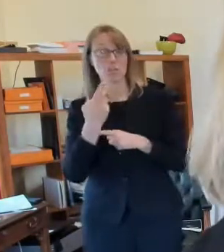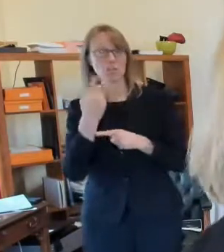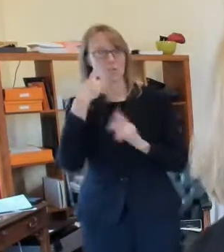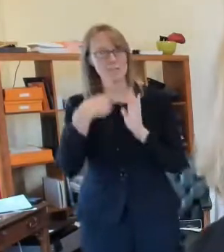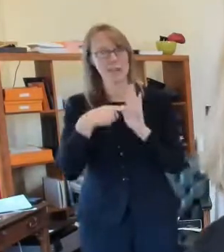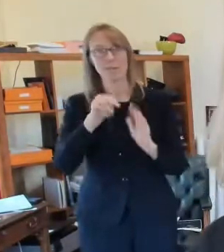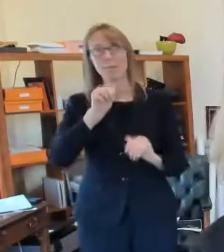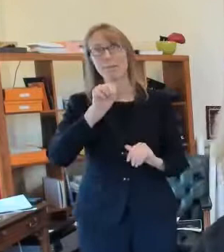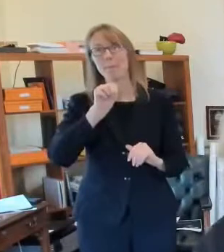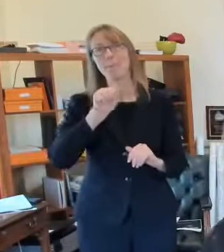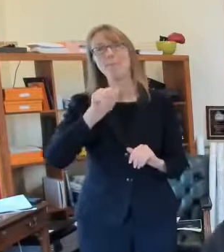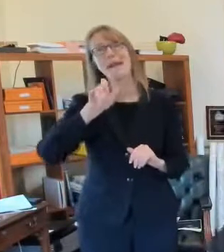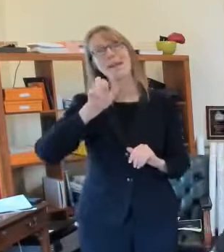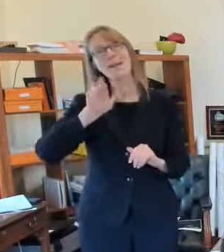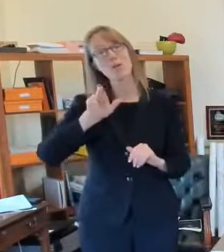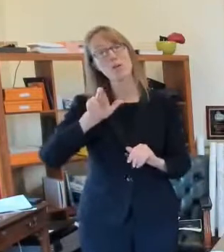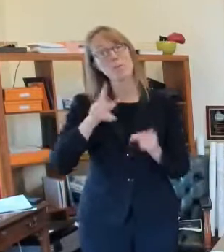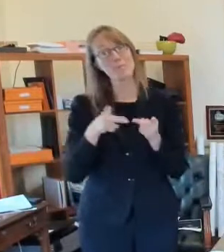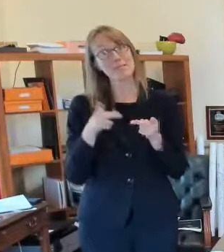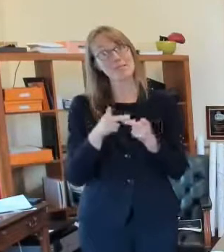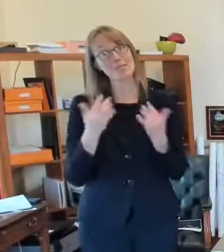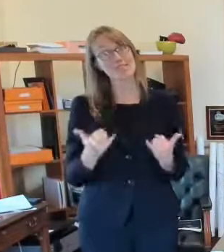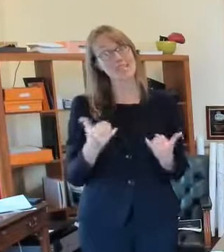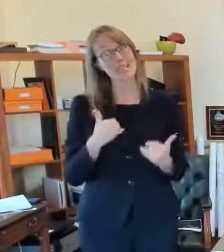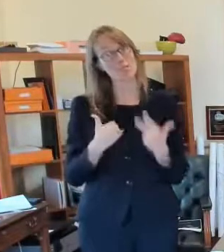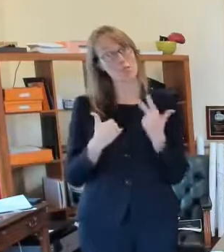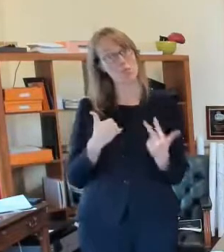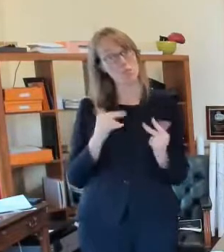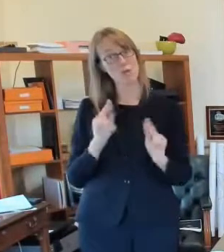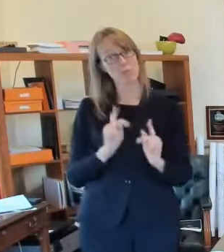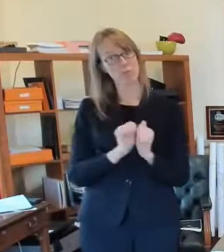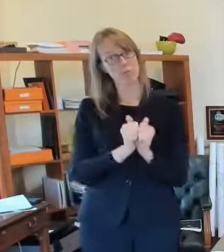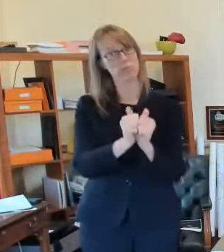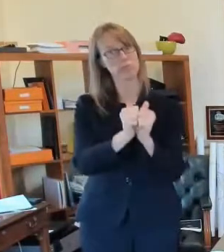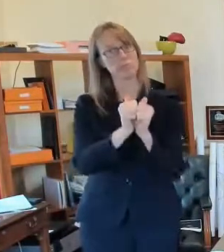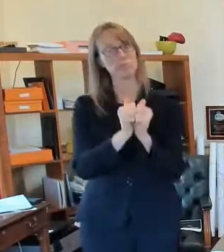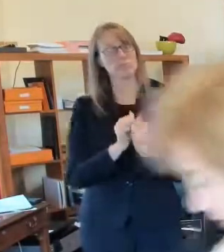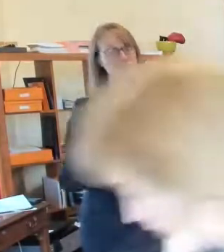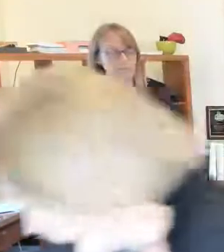one of them will not so the election board